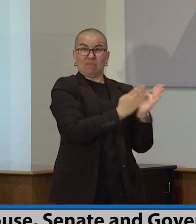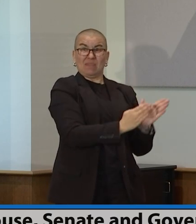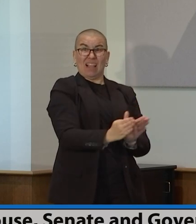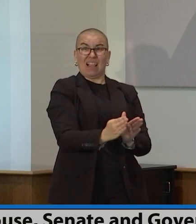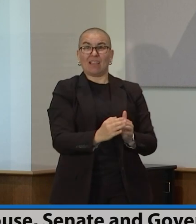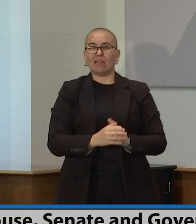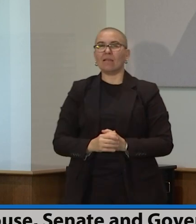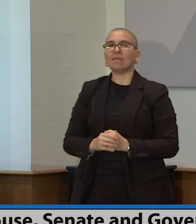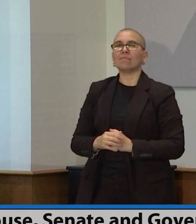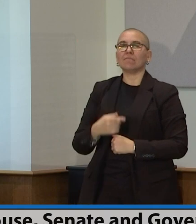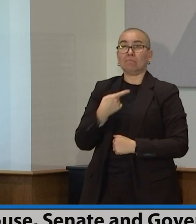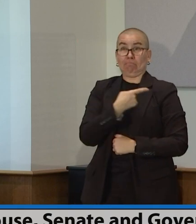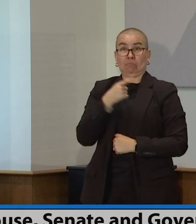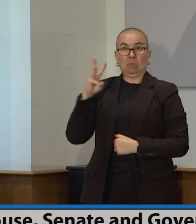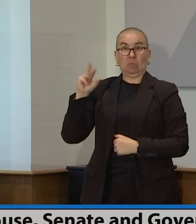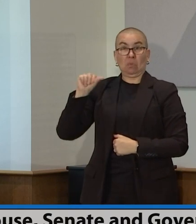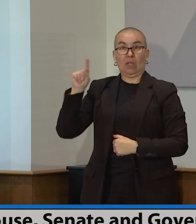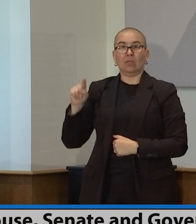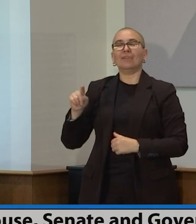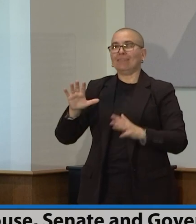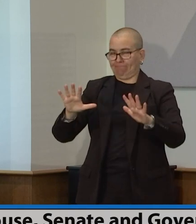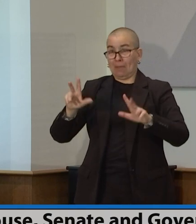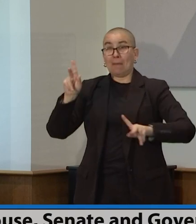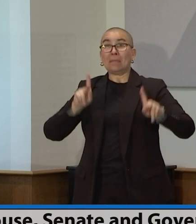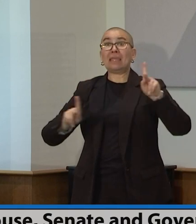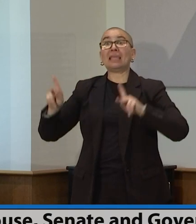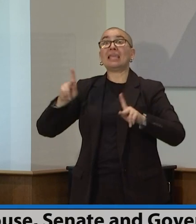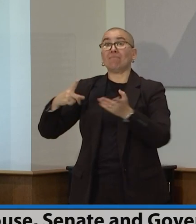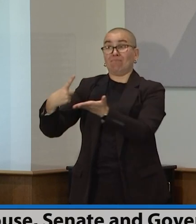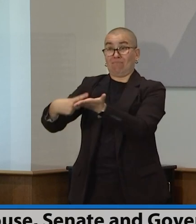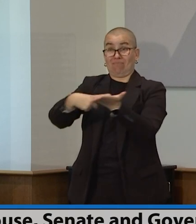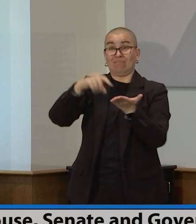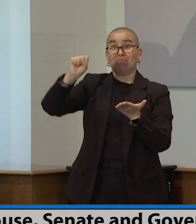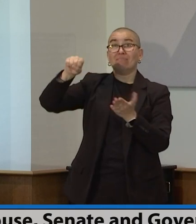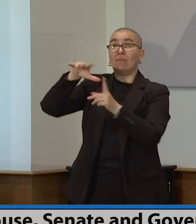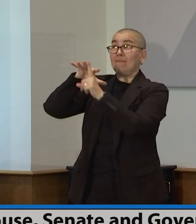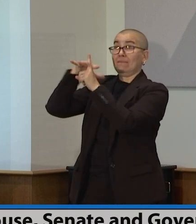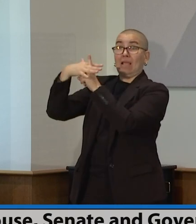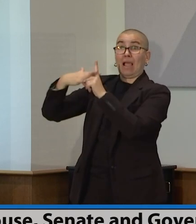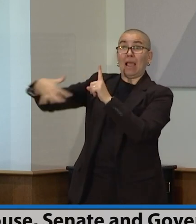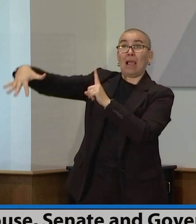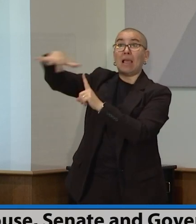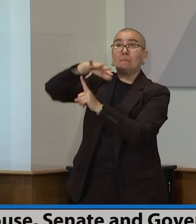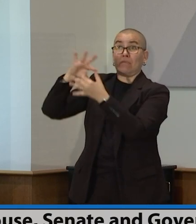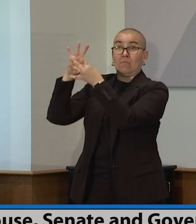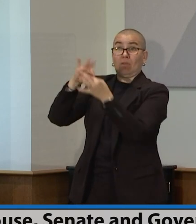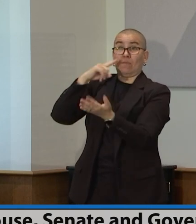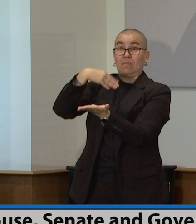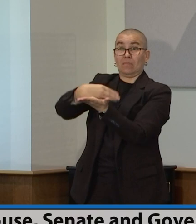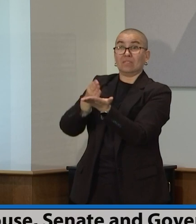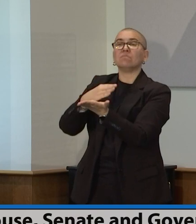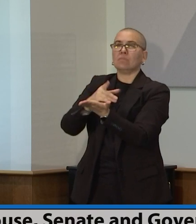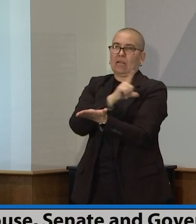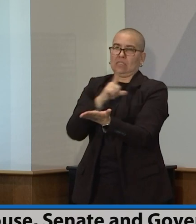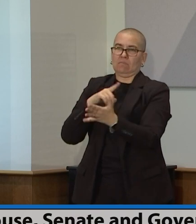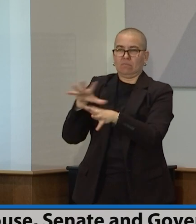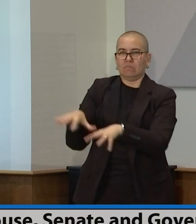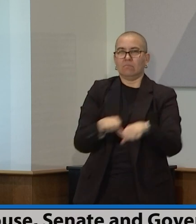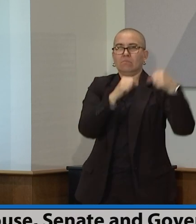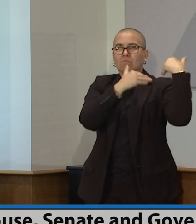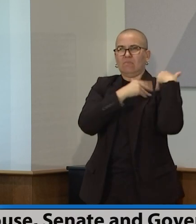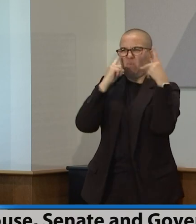still talking about it. We put the environment targets in there. And now they'll work through it. And I anticipate there will be lots of